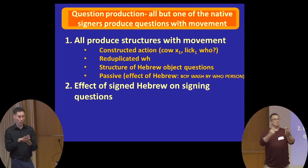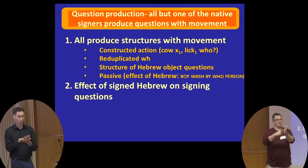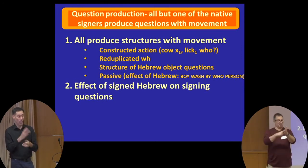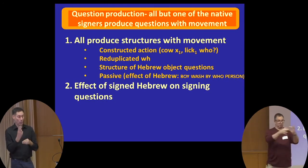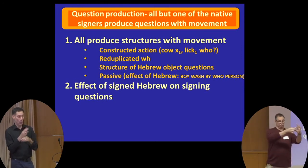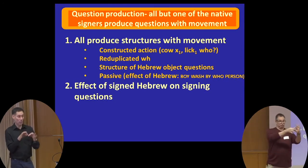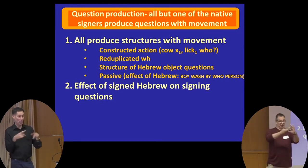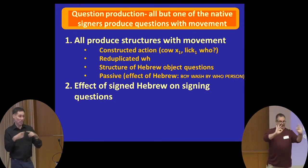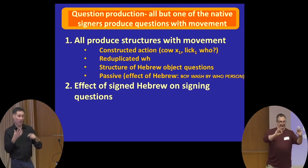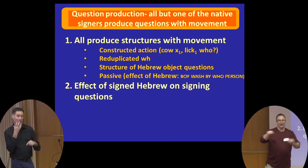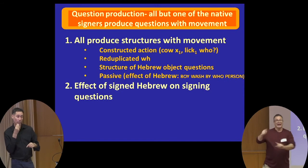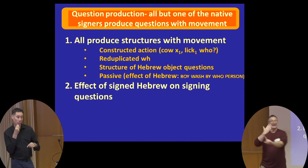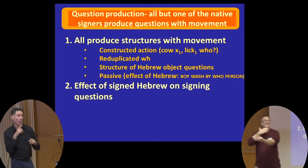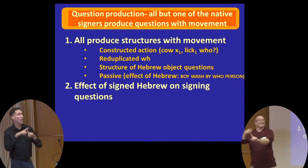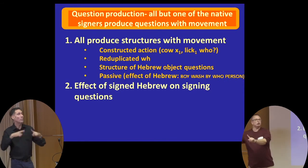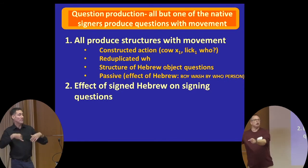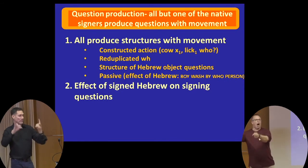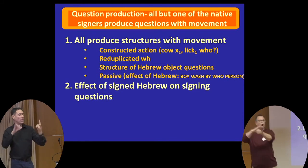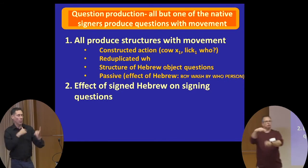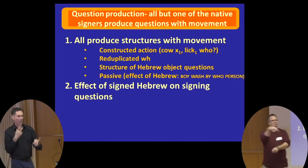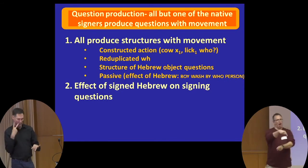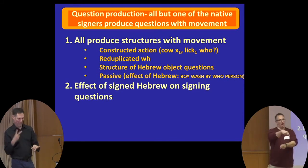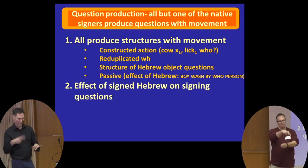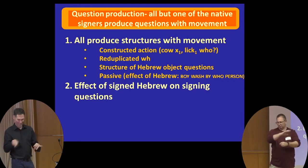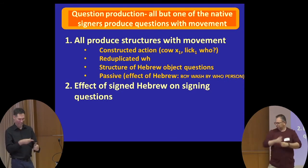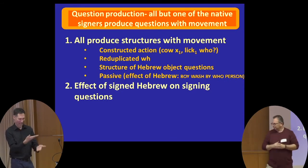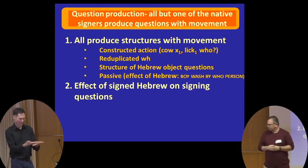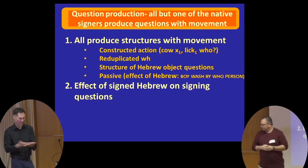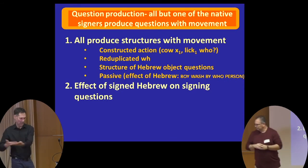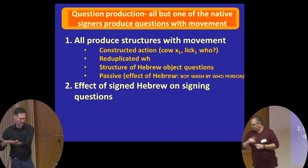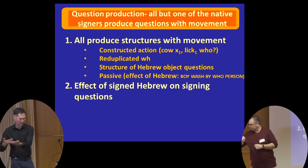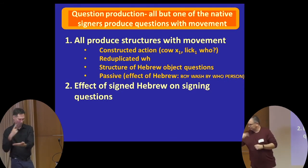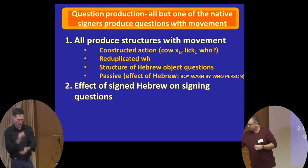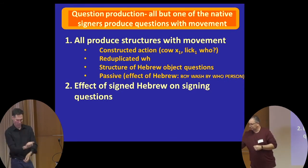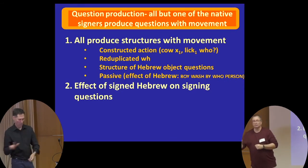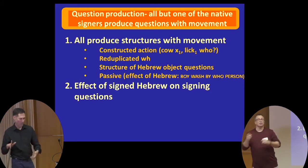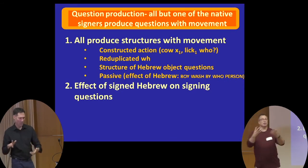from Hebrew. But still we see evidence for each and every one of them for using movement.